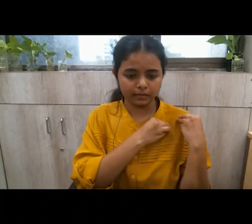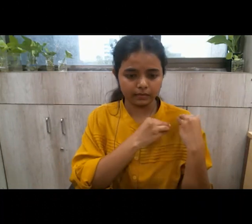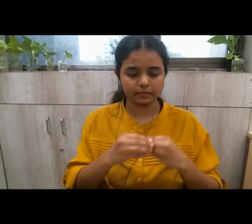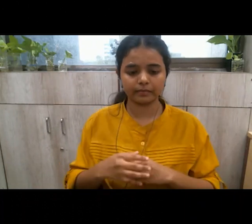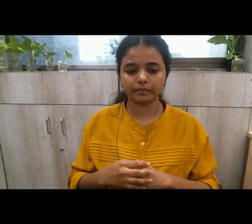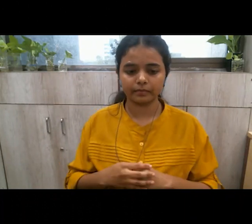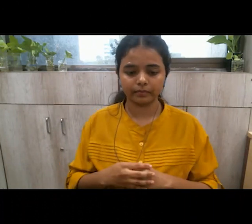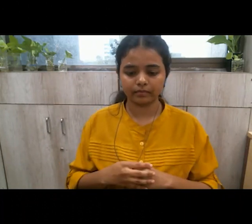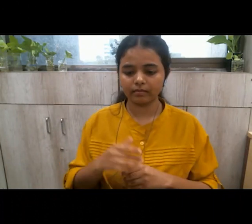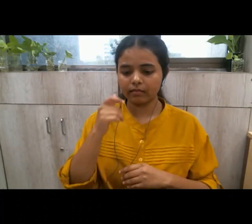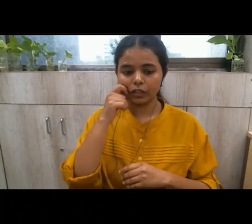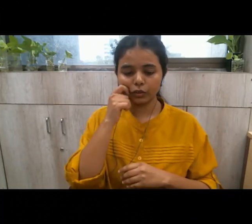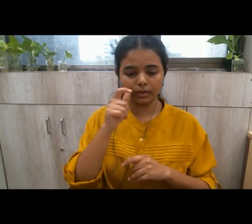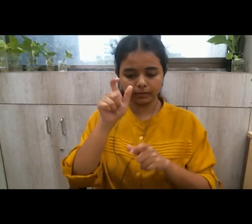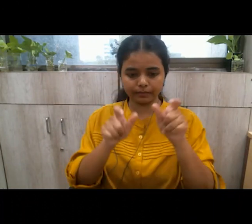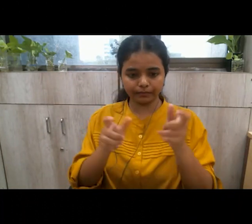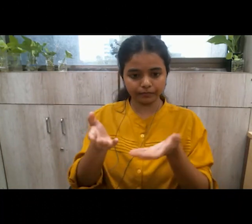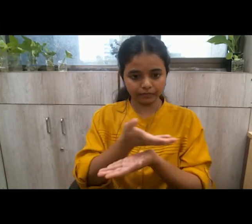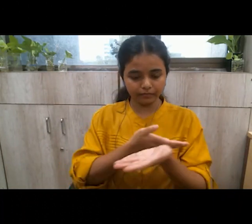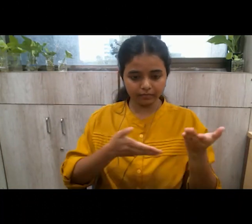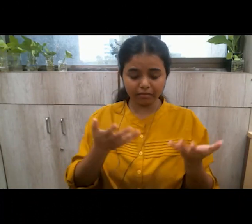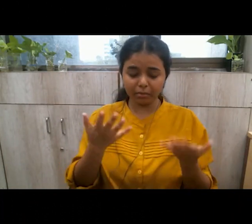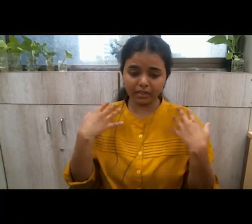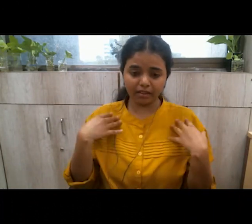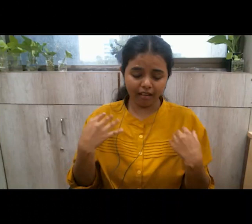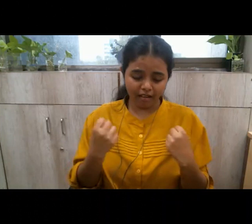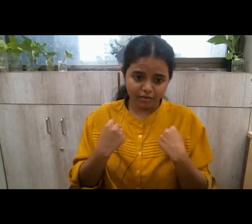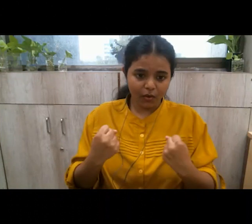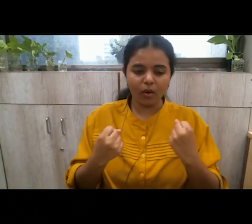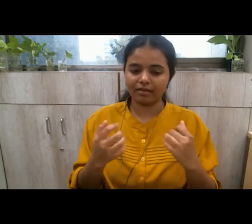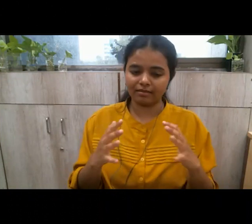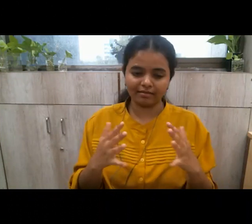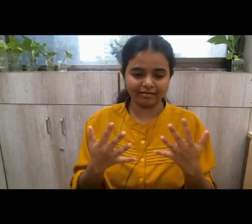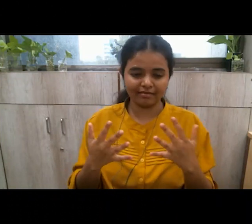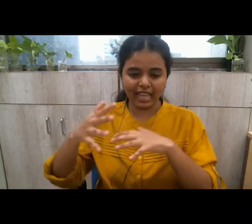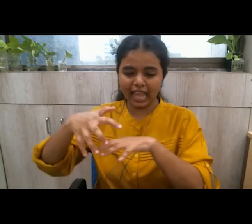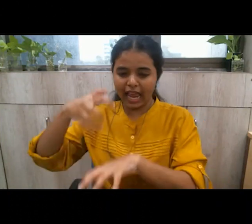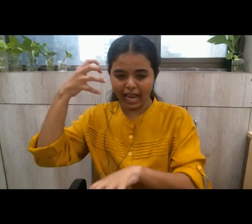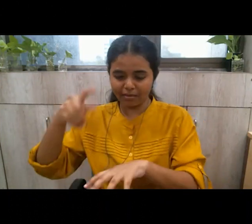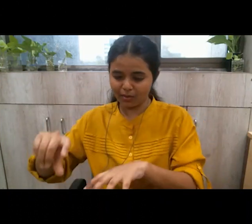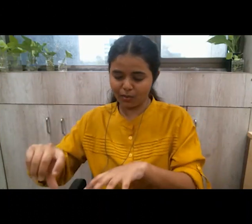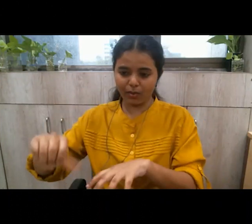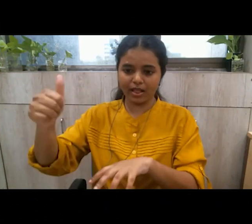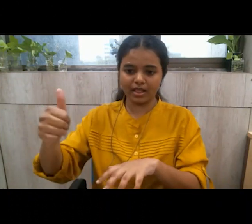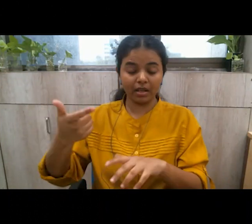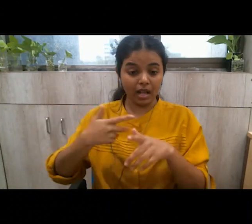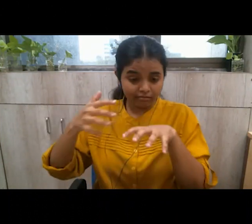we as humans are not physically strong than most animals we cannot run